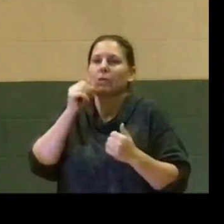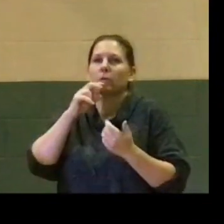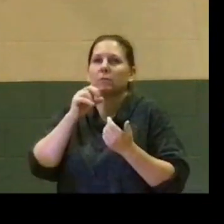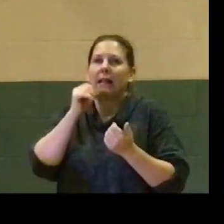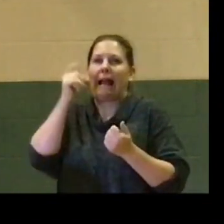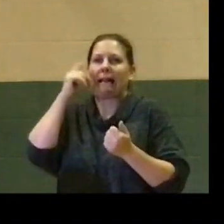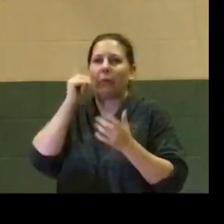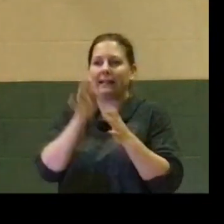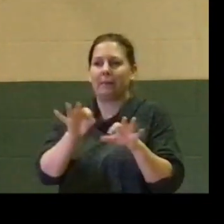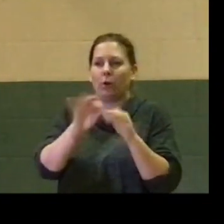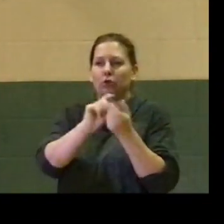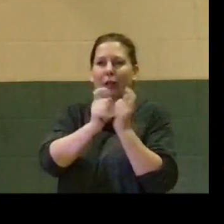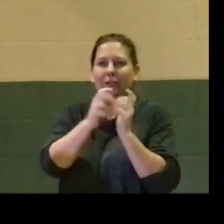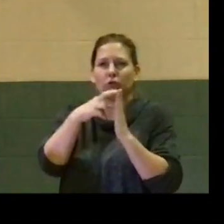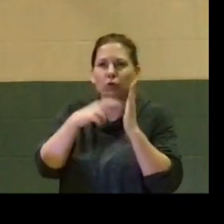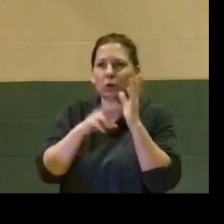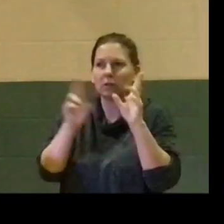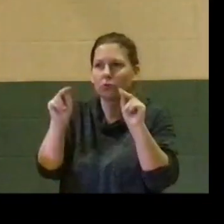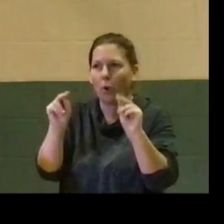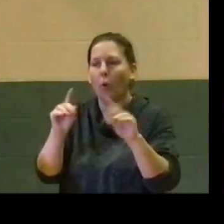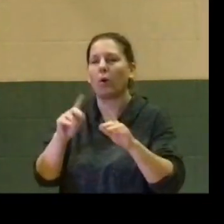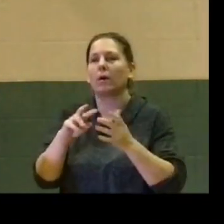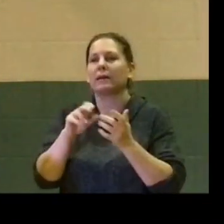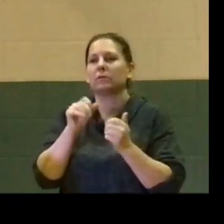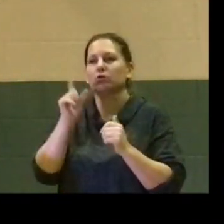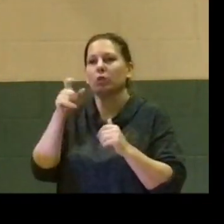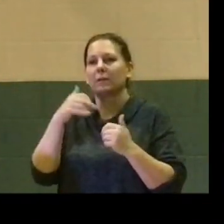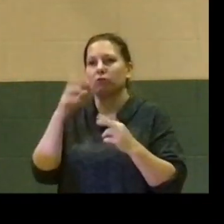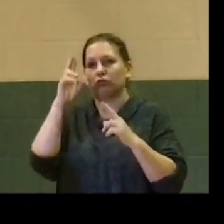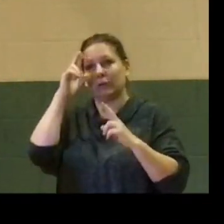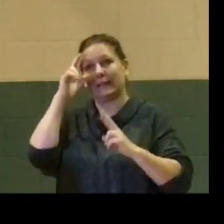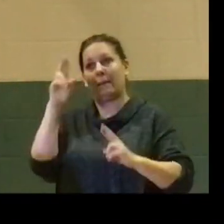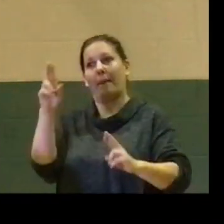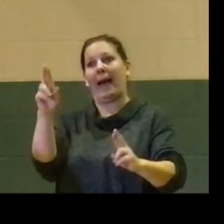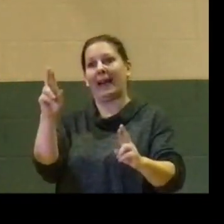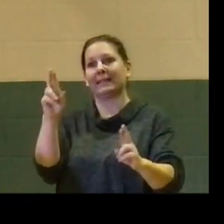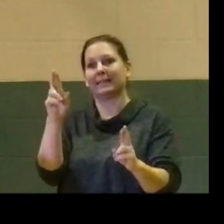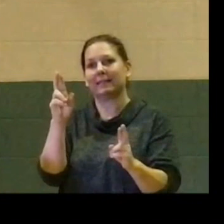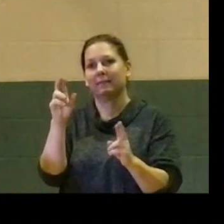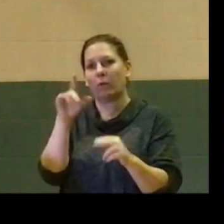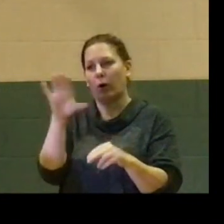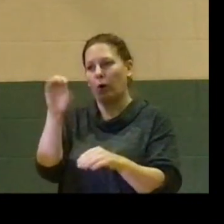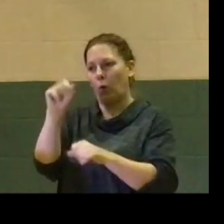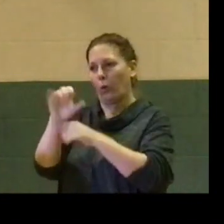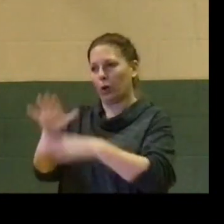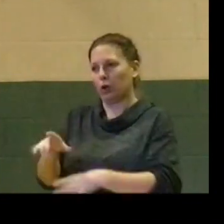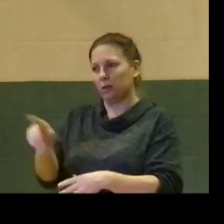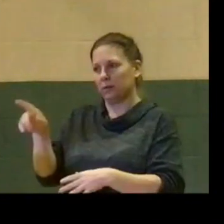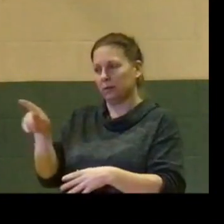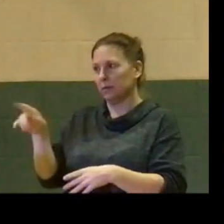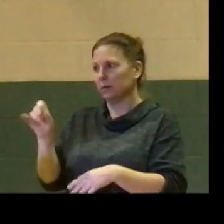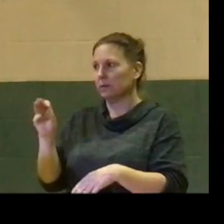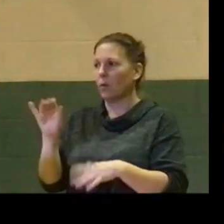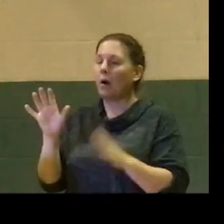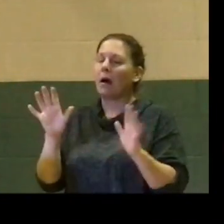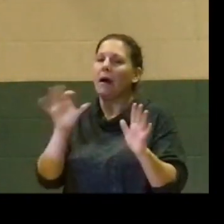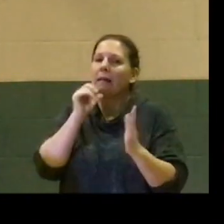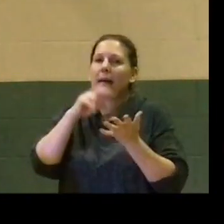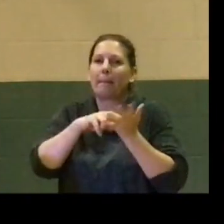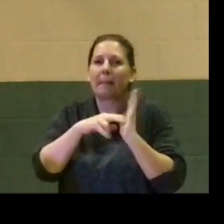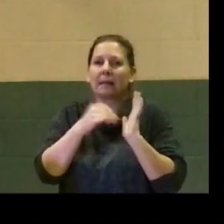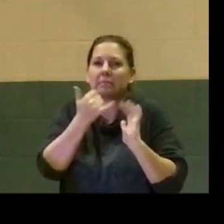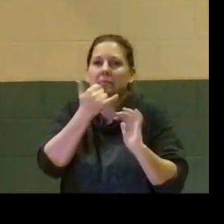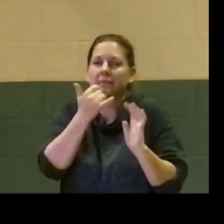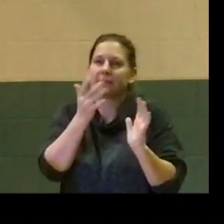rules. It's about having respect for your colleagues. And don't get me wrong. We're